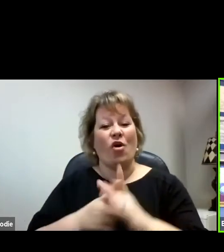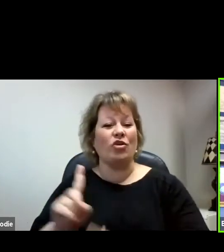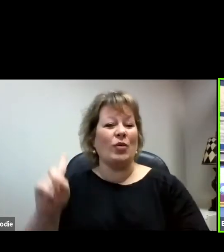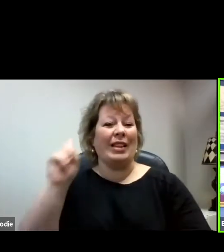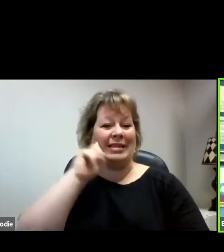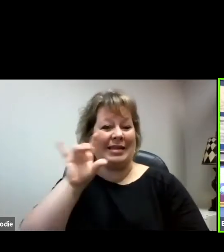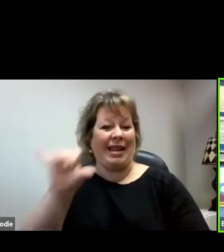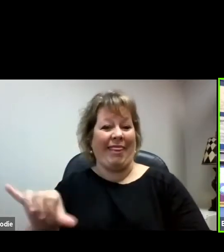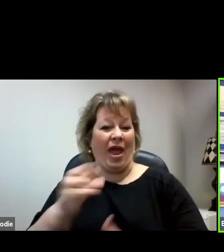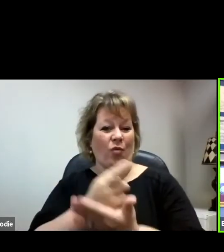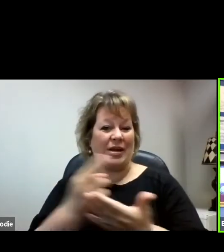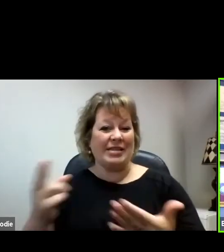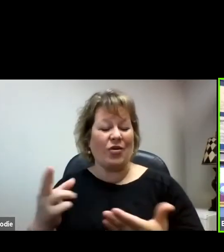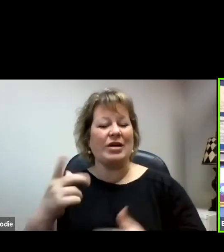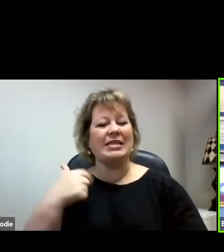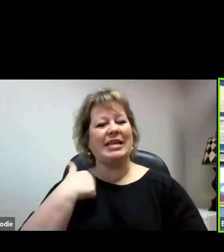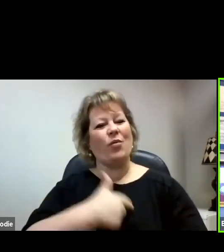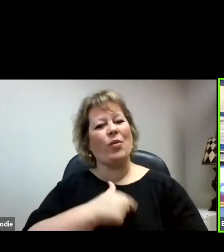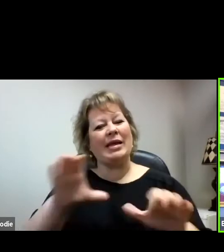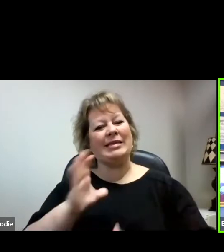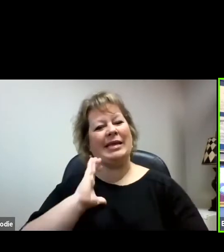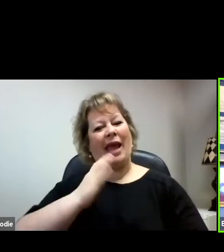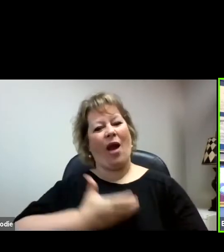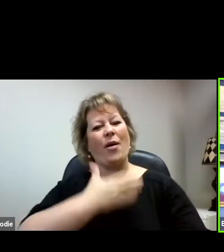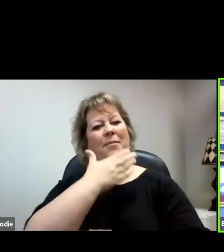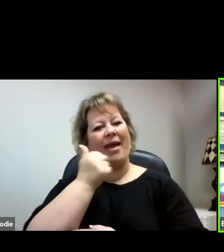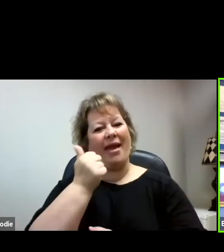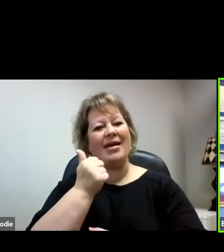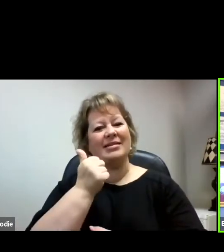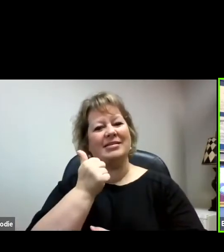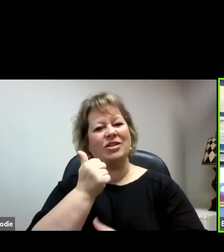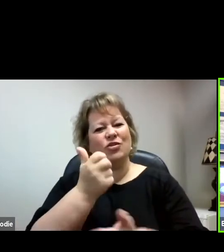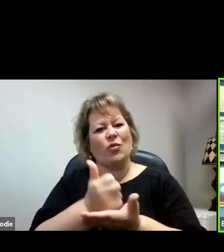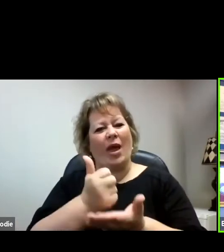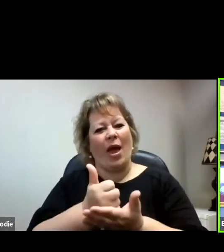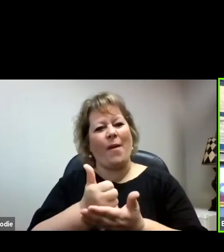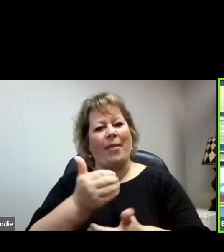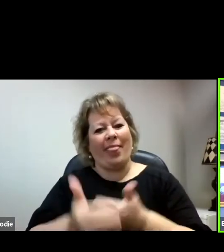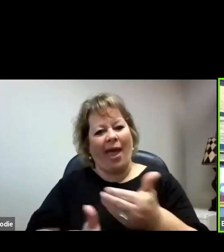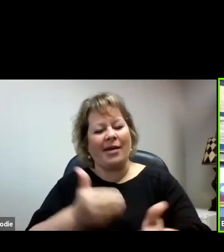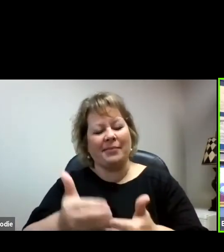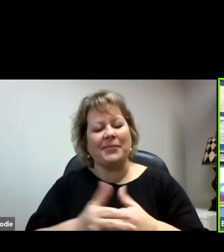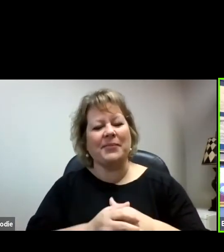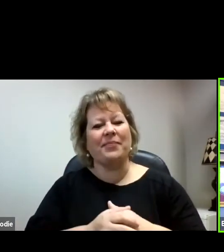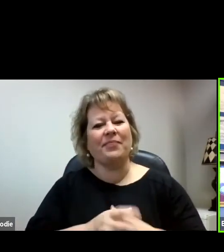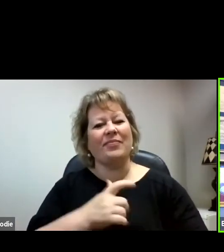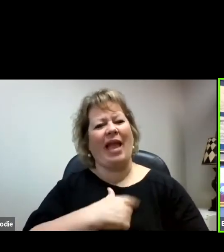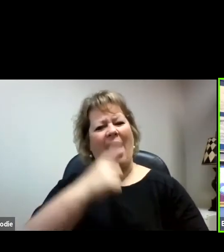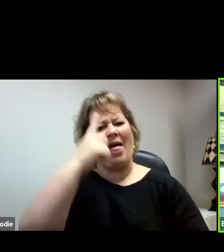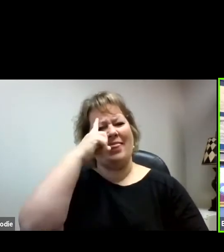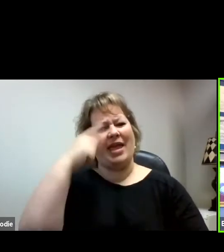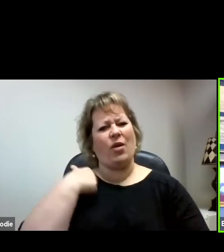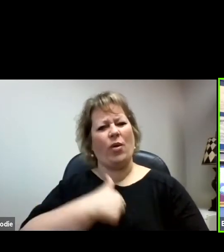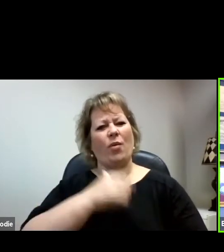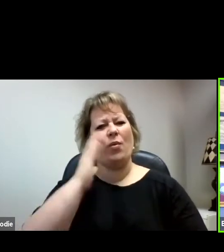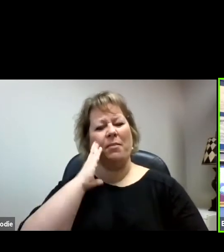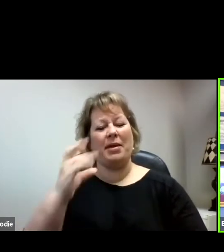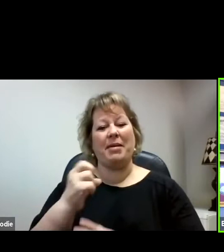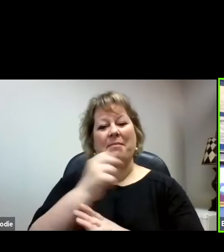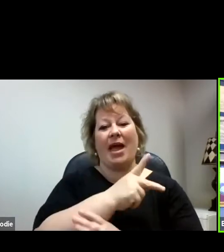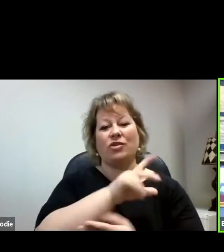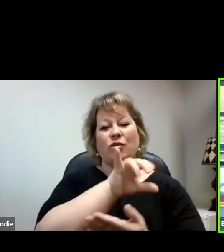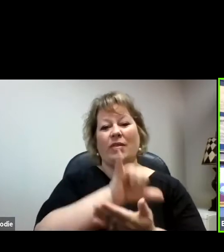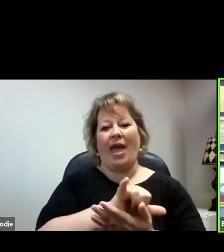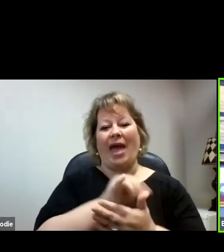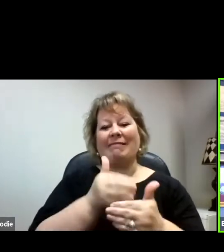is. And we did our best and still do our best to help move that along. I think we're going to be very quickly back to that post